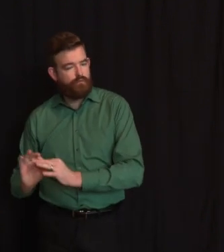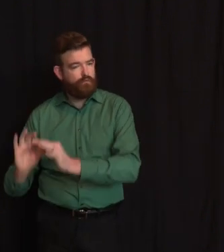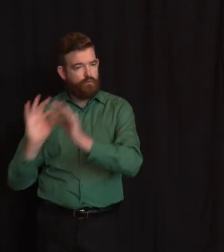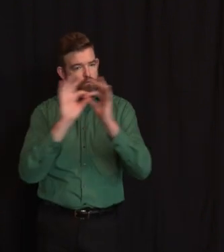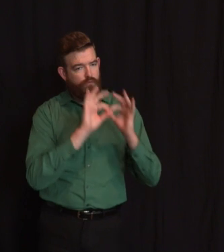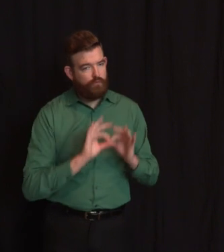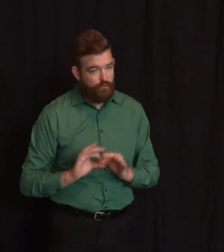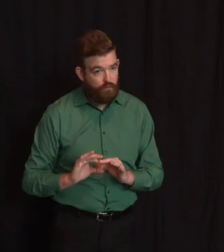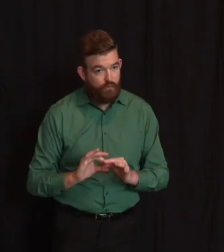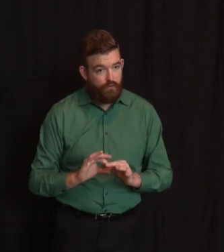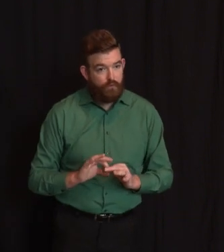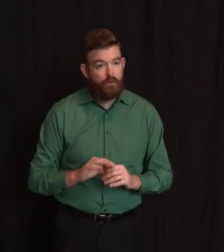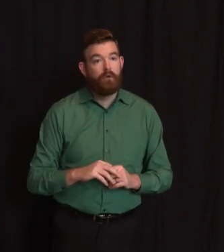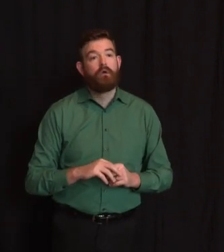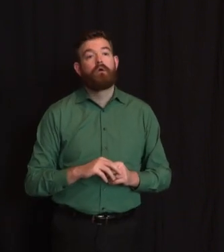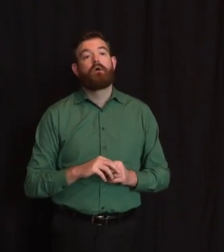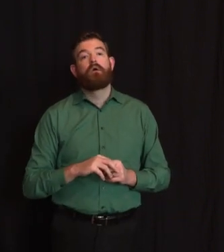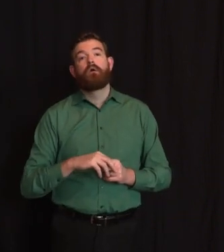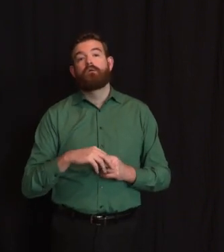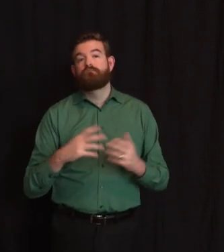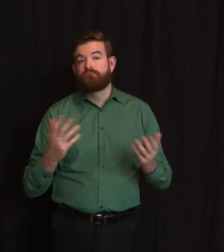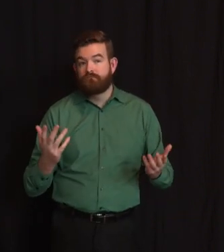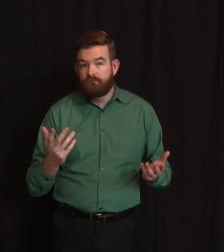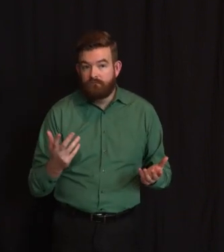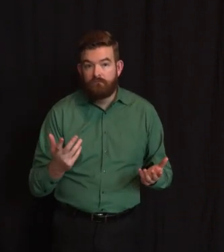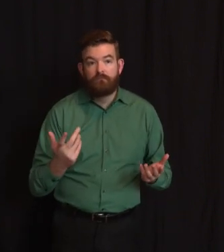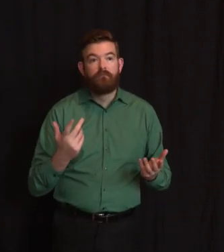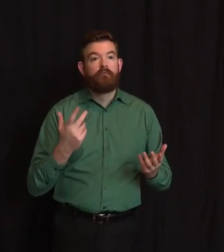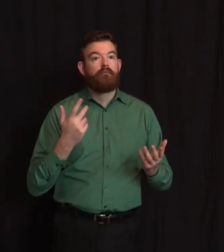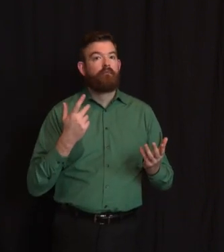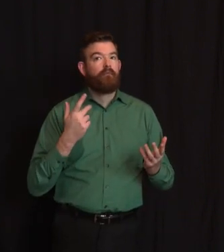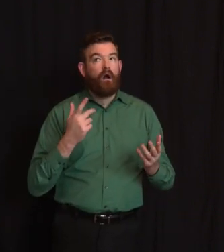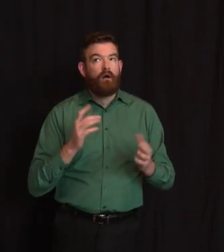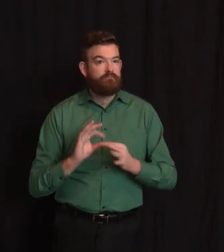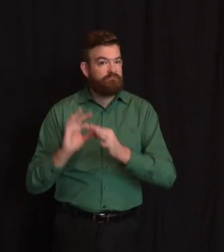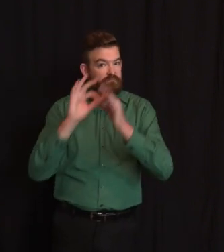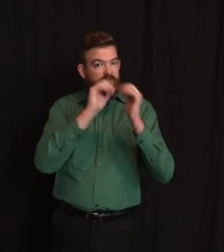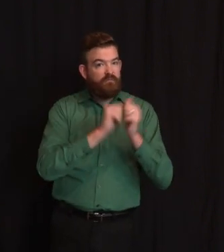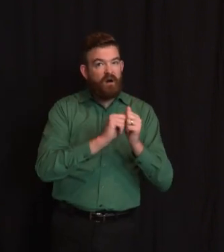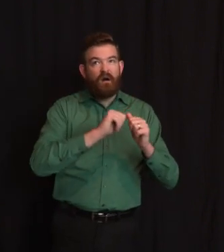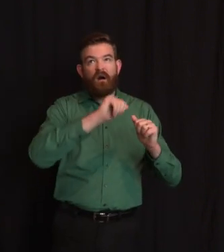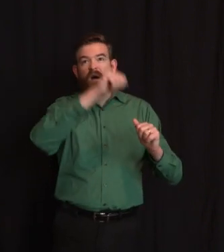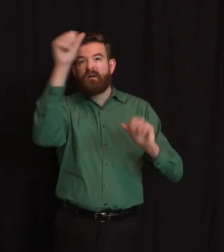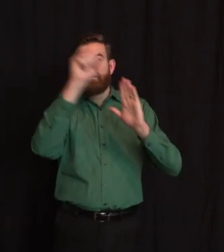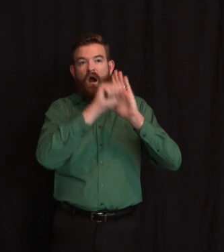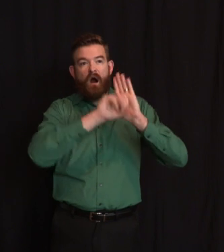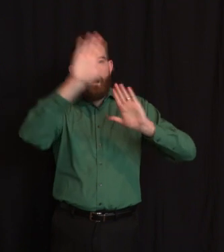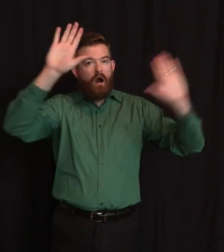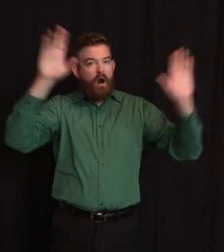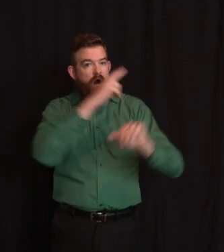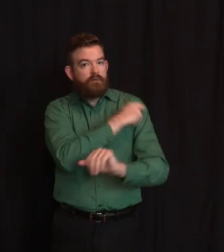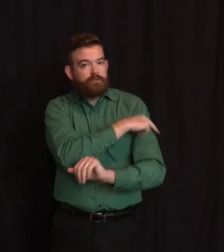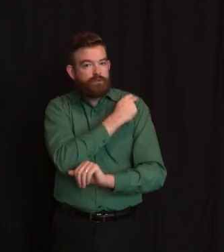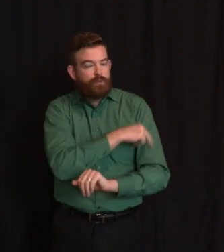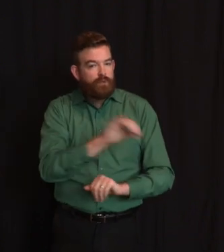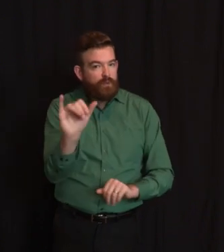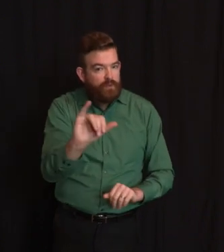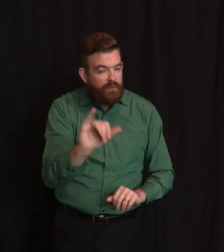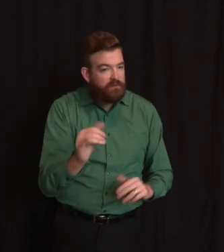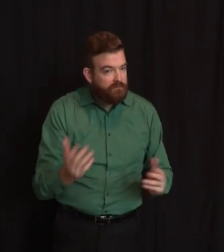Rich Besser is as good as it comes as it relates to health care abilities. Judy's known him a long time. He's one of our representatives.